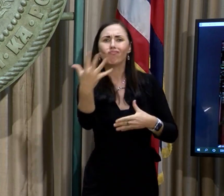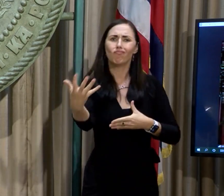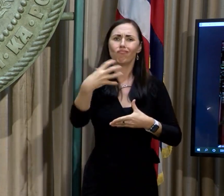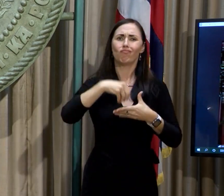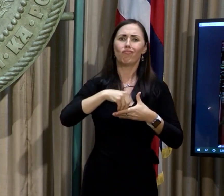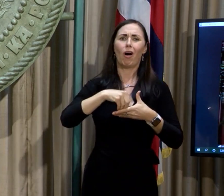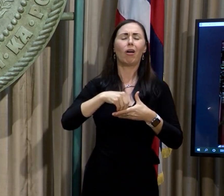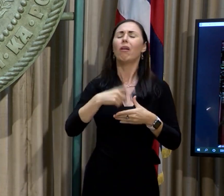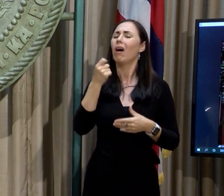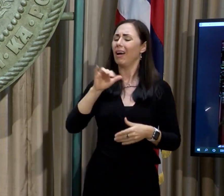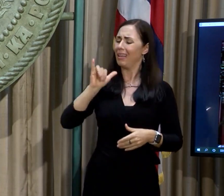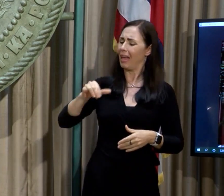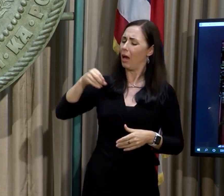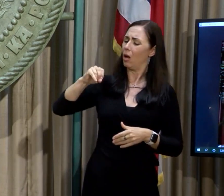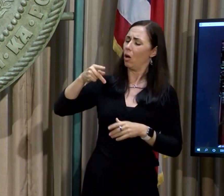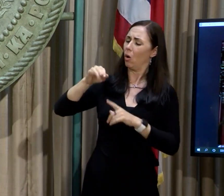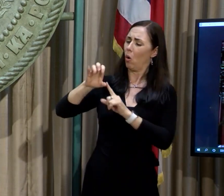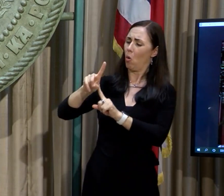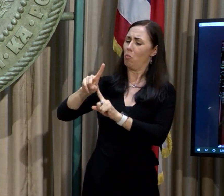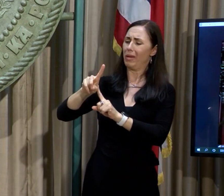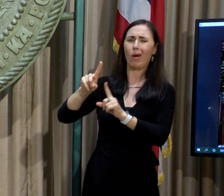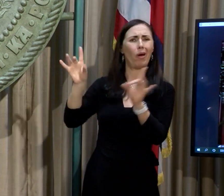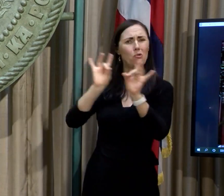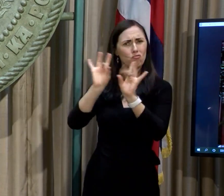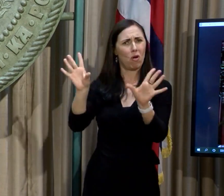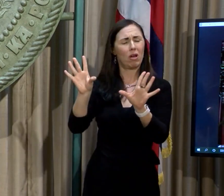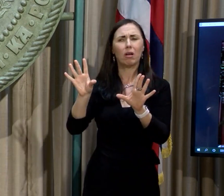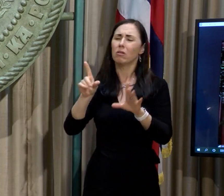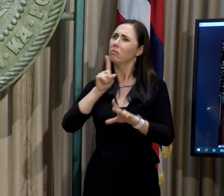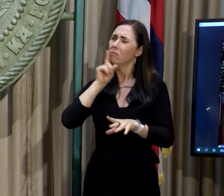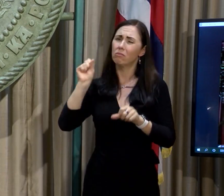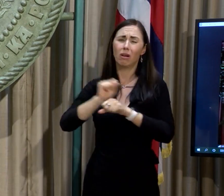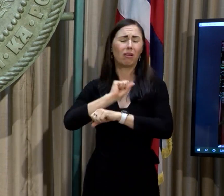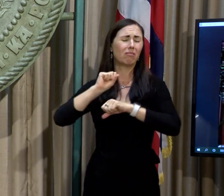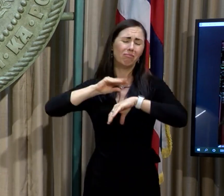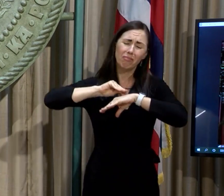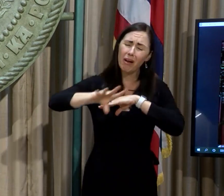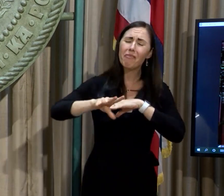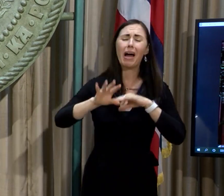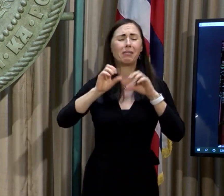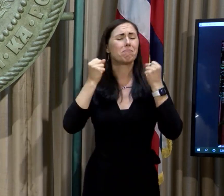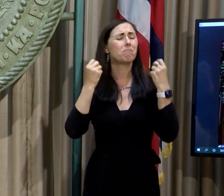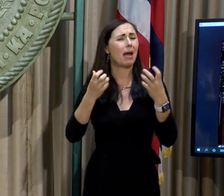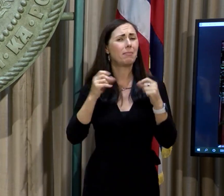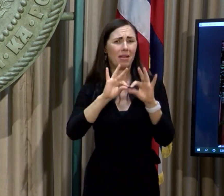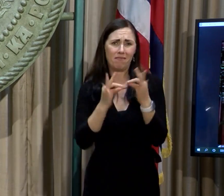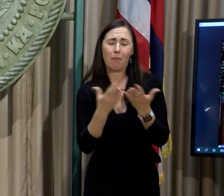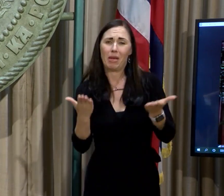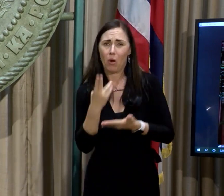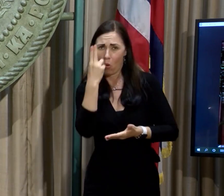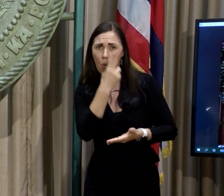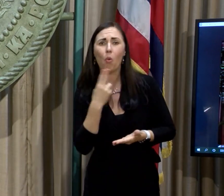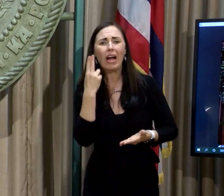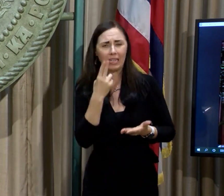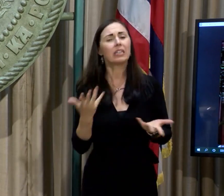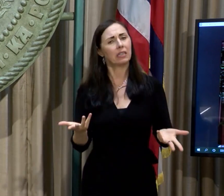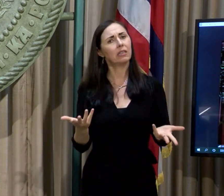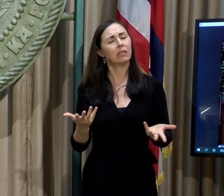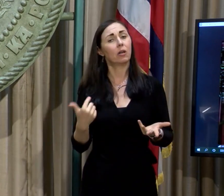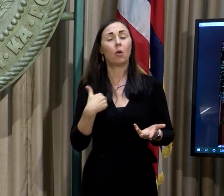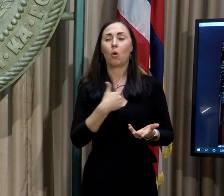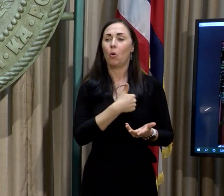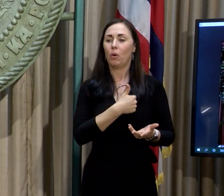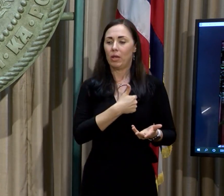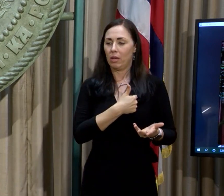This opioid crisis has affected many families in our community, and we are thankful